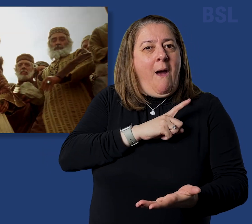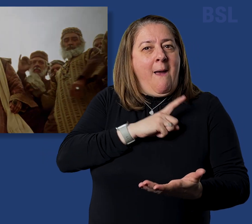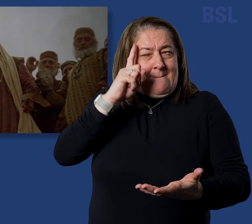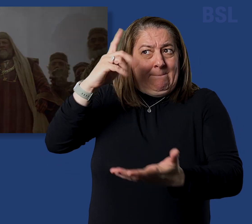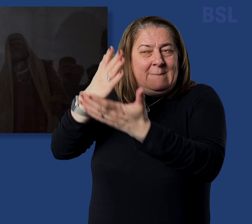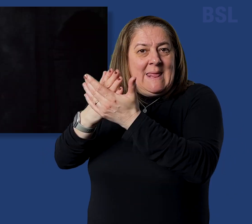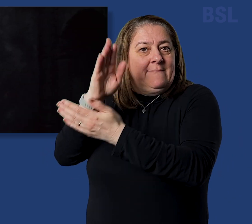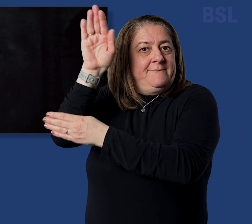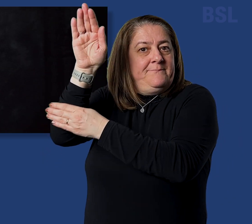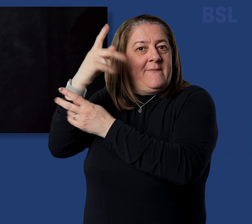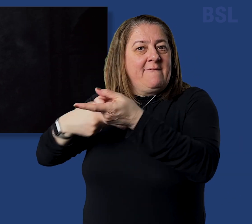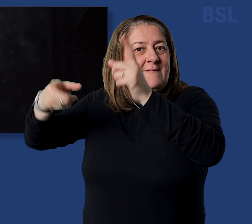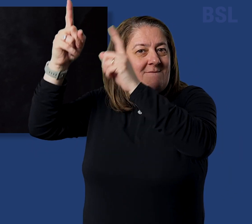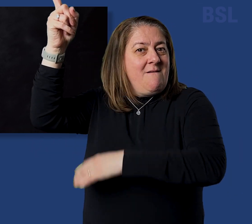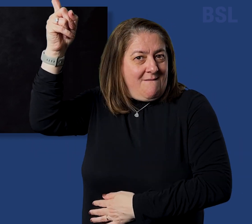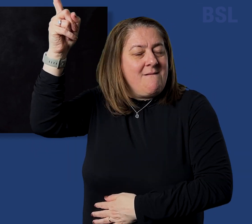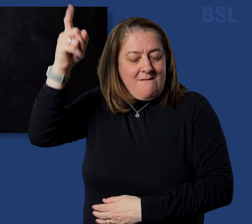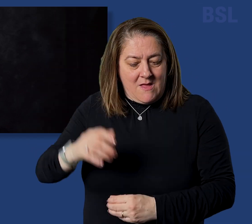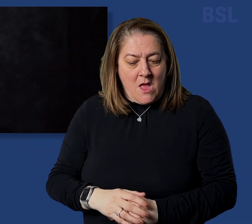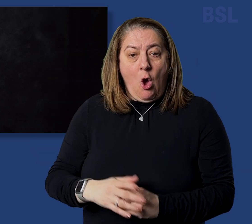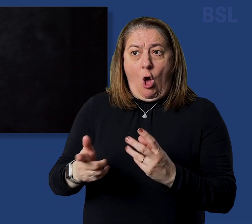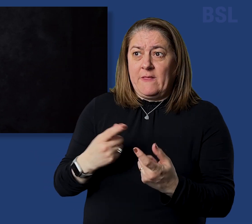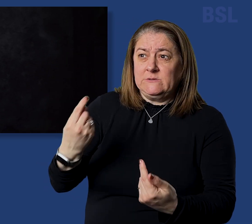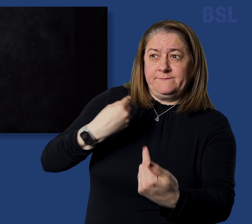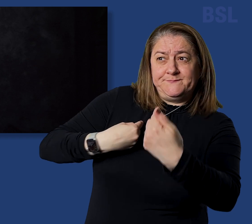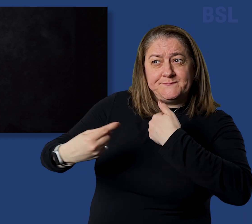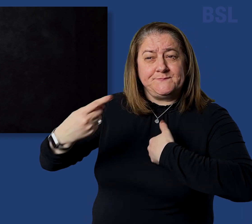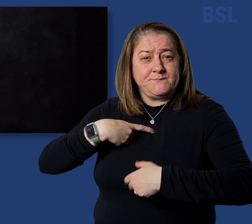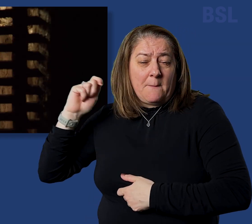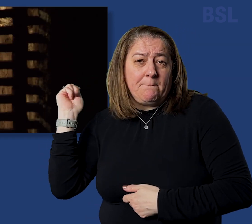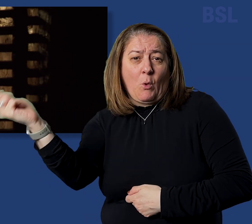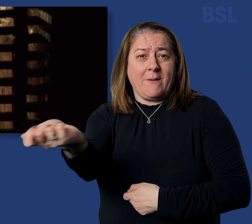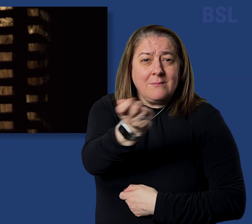And others had trial of cruel mockings and scourgings,